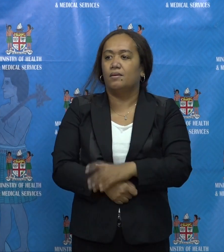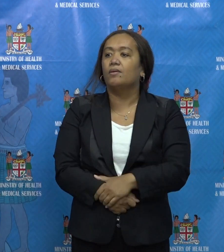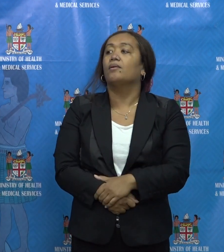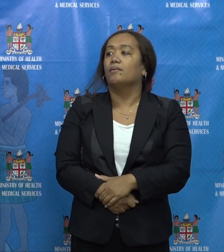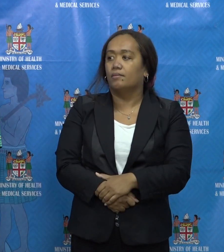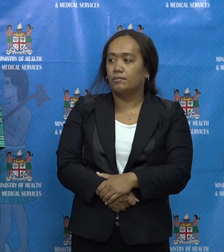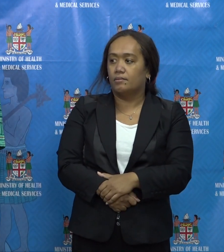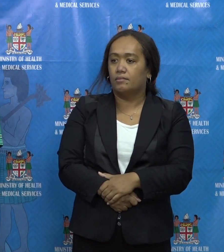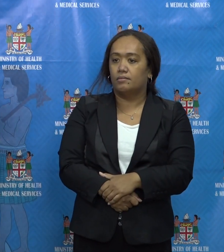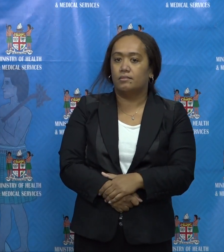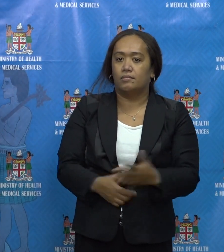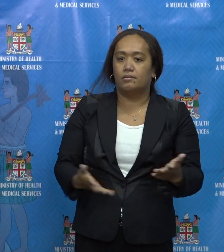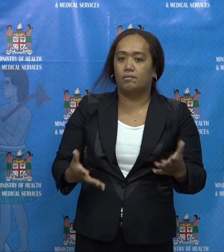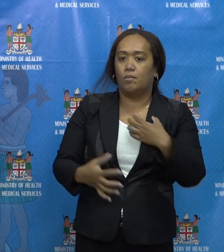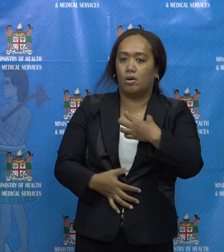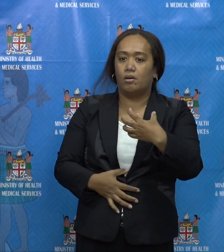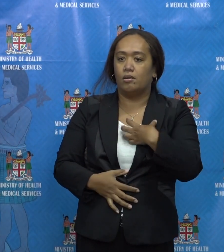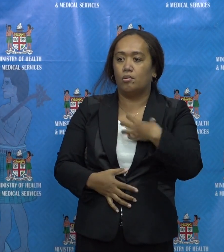Questions? Comment here?